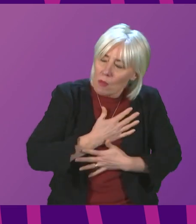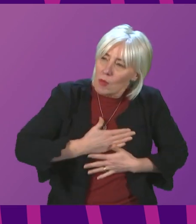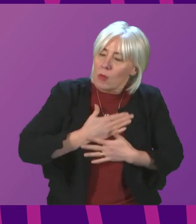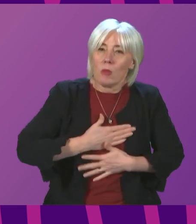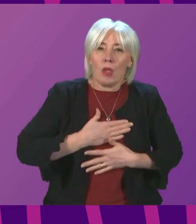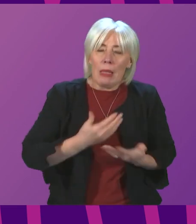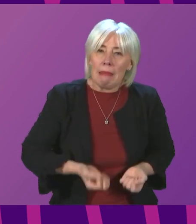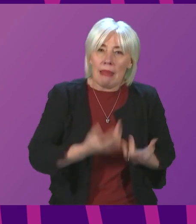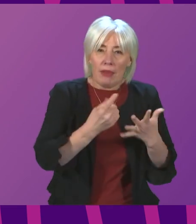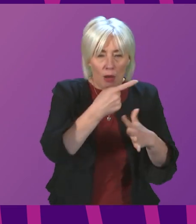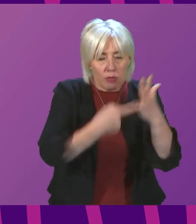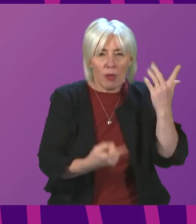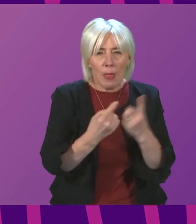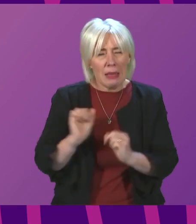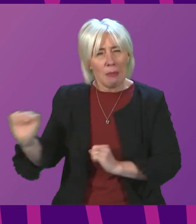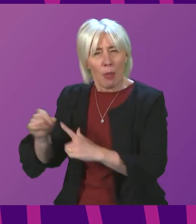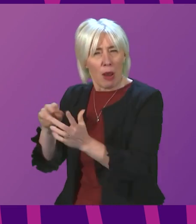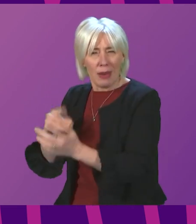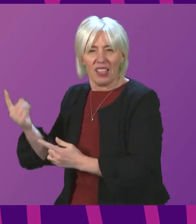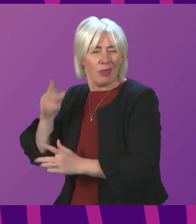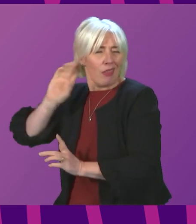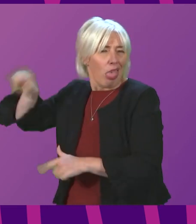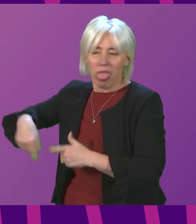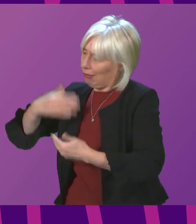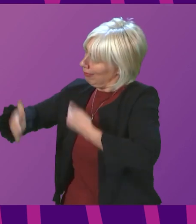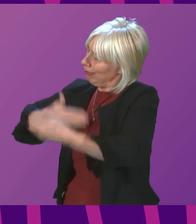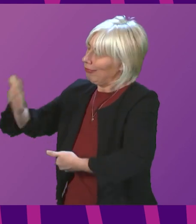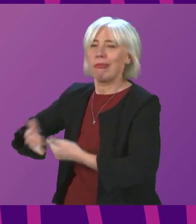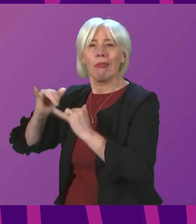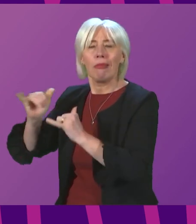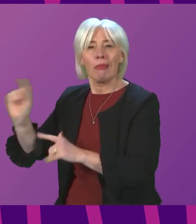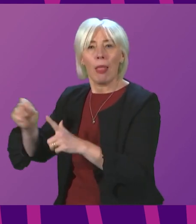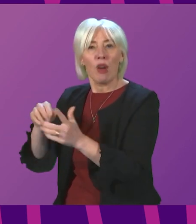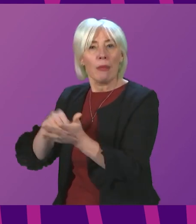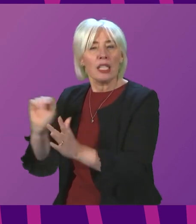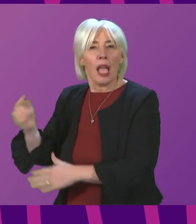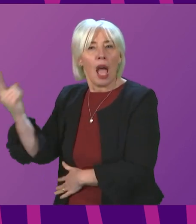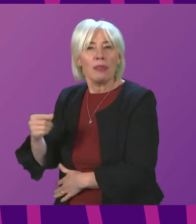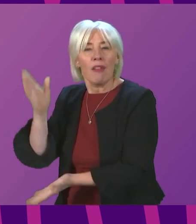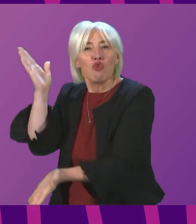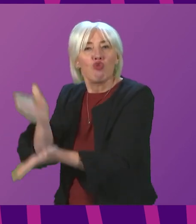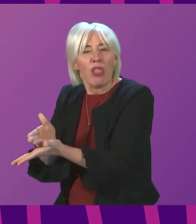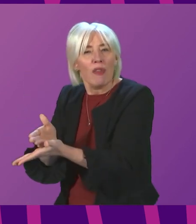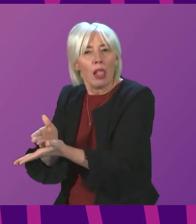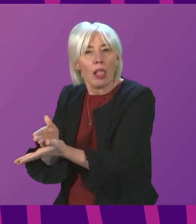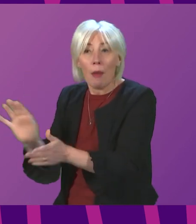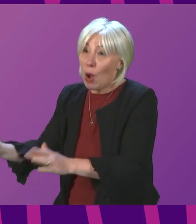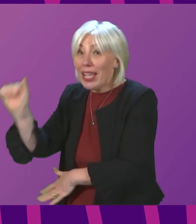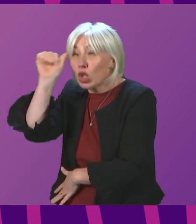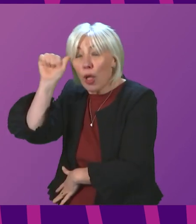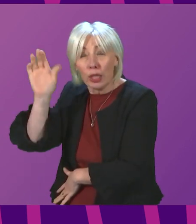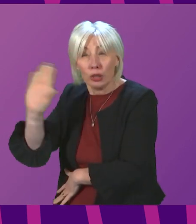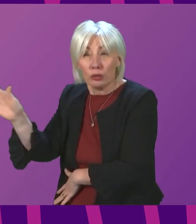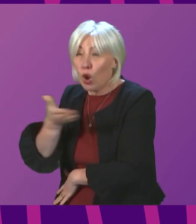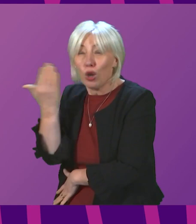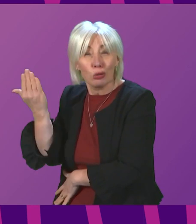throughout this pandemic. And a Prime Minister who apparently is not being truthful about his knowledge of these matters.